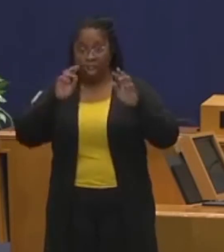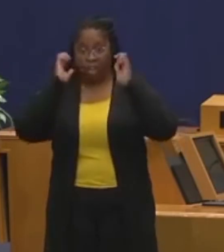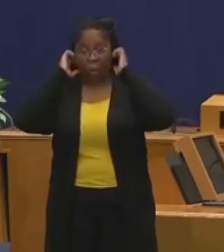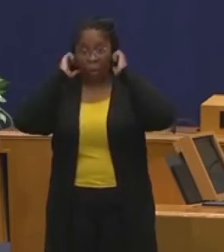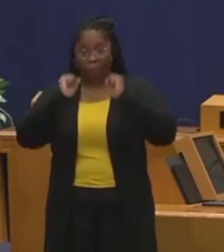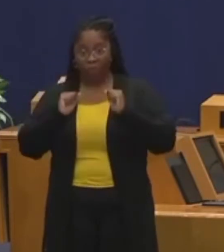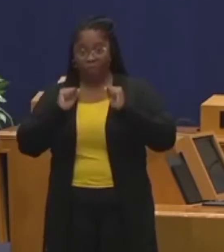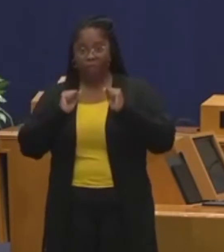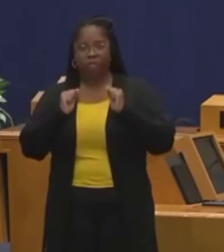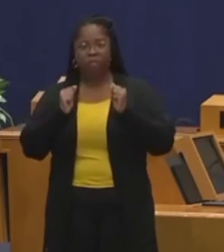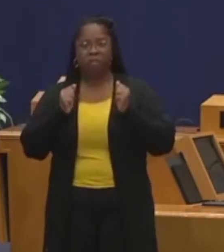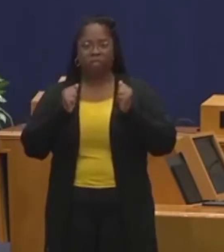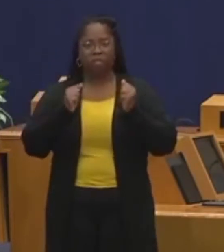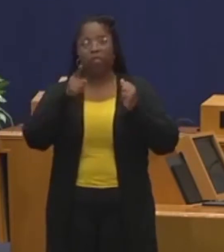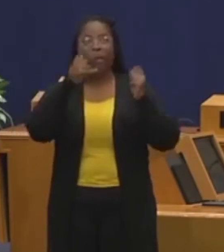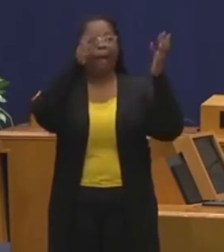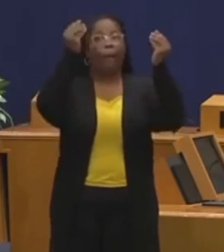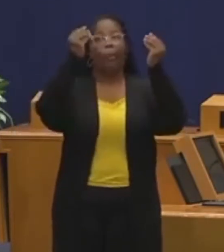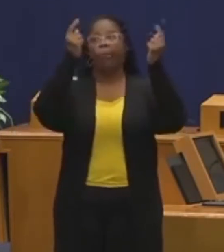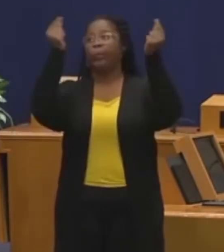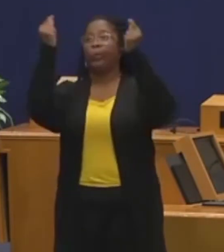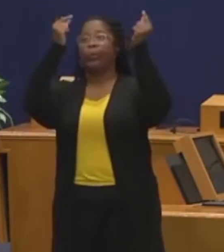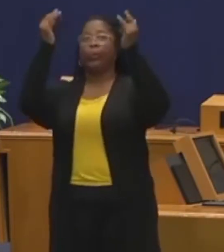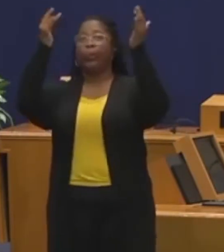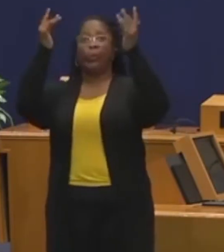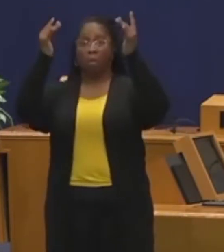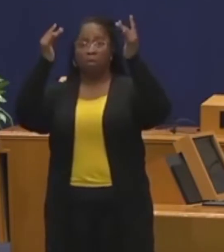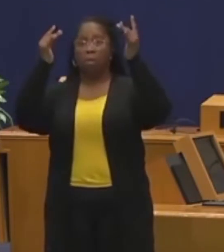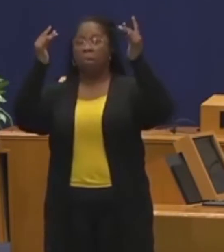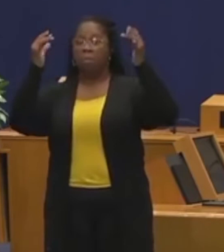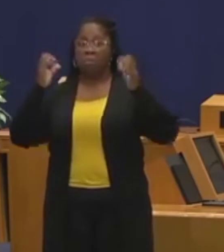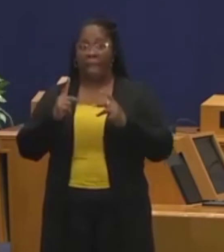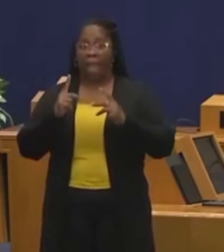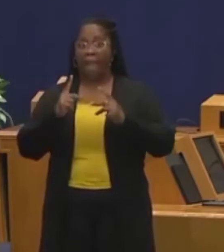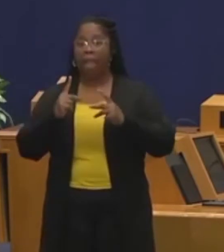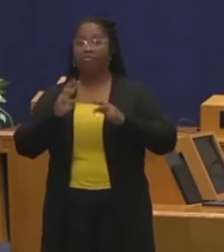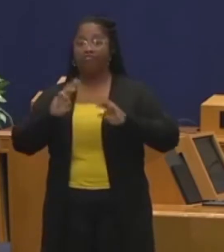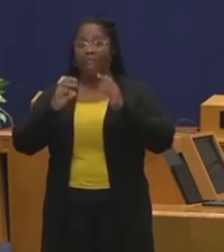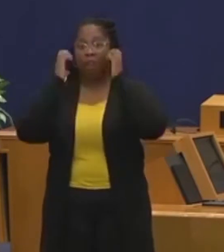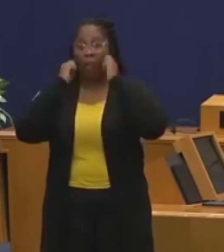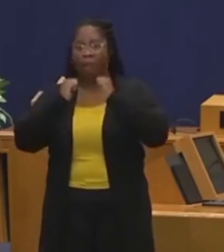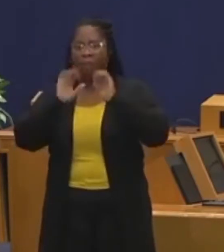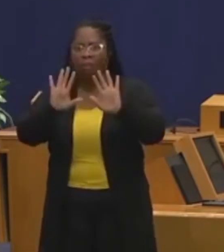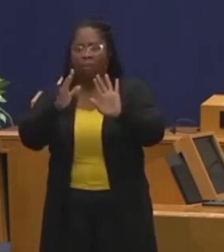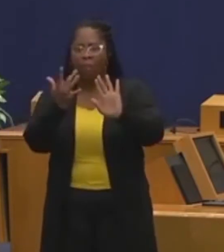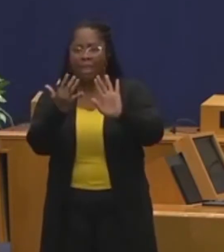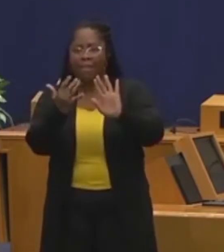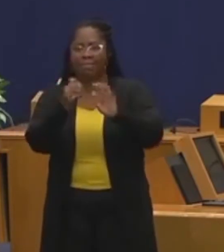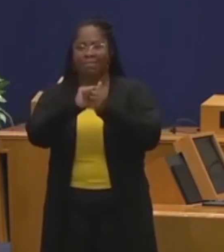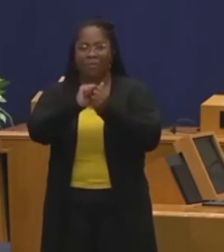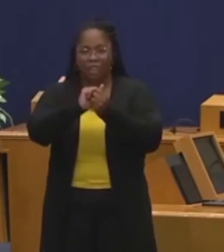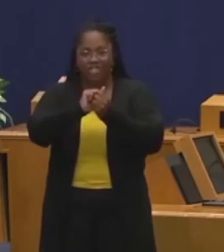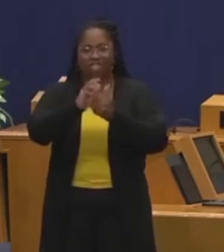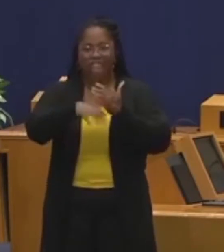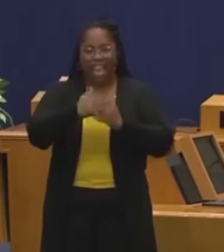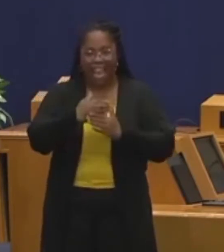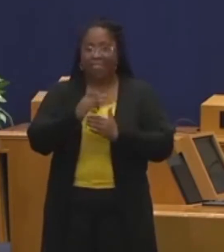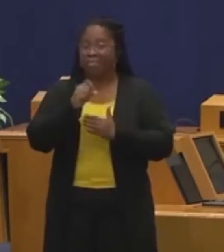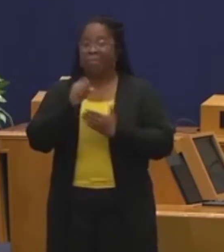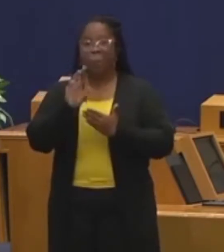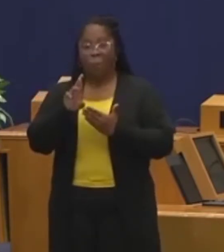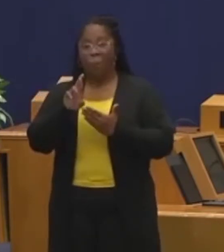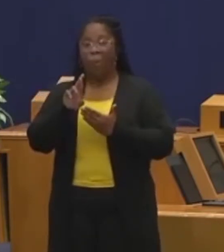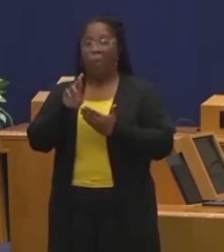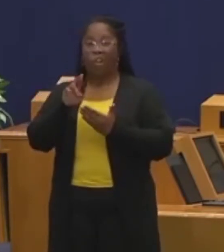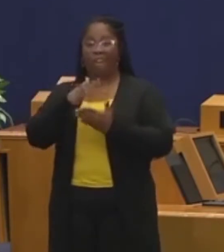should again, since you've been out and about, make sure that your hands are clean. If you have access to a place to wash your hands, that's great. If you don't,